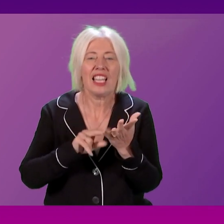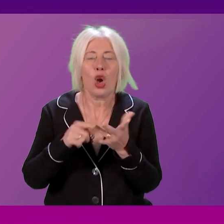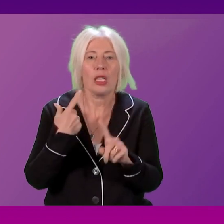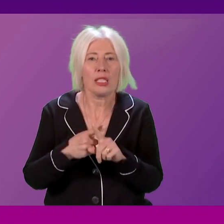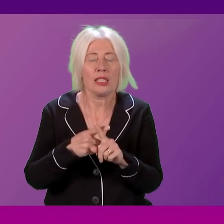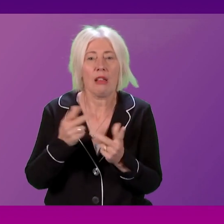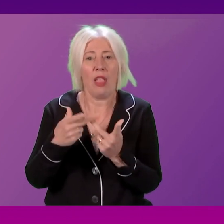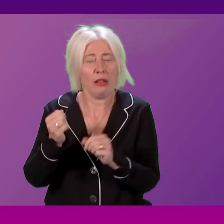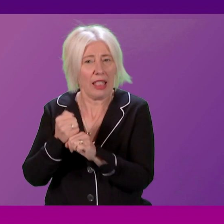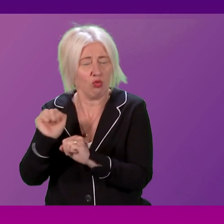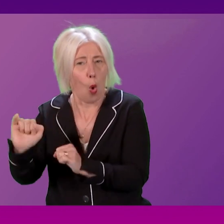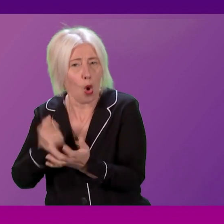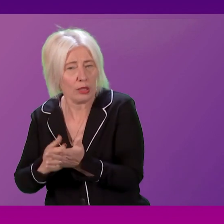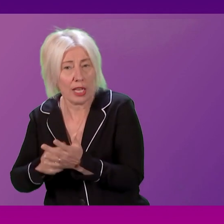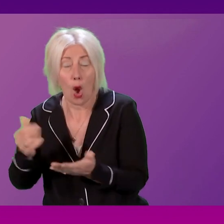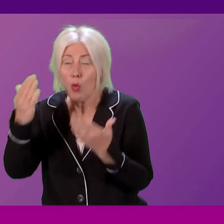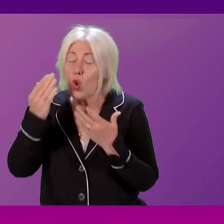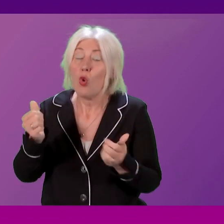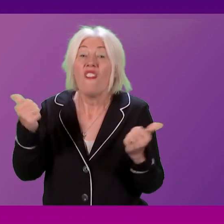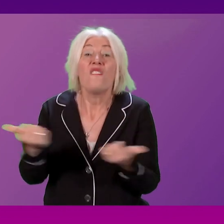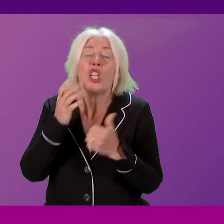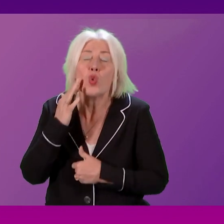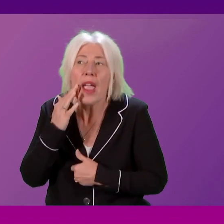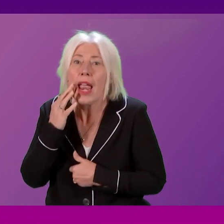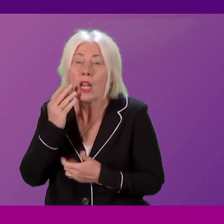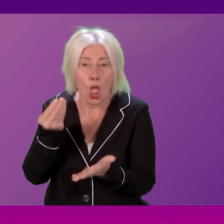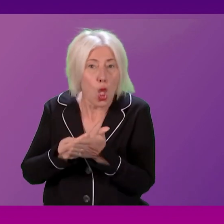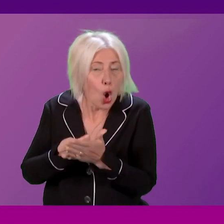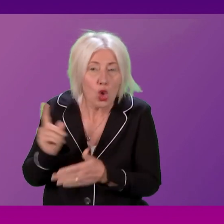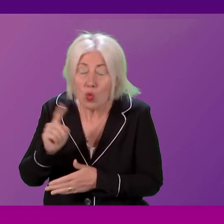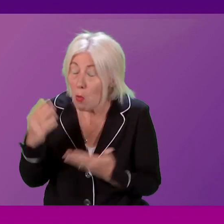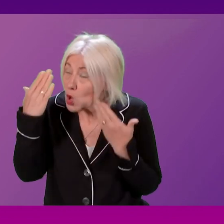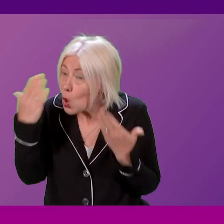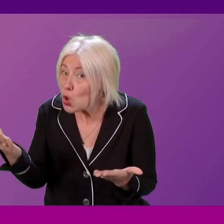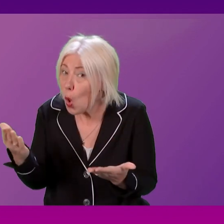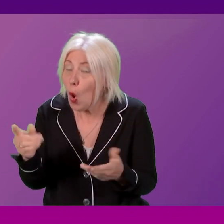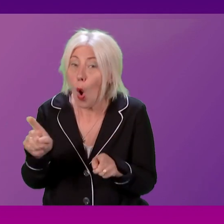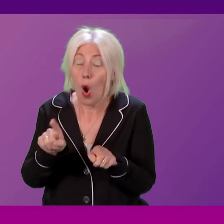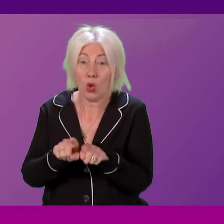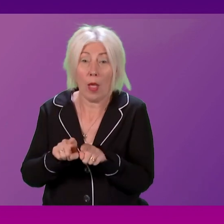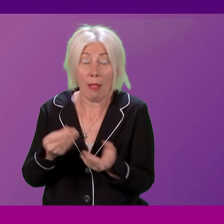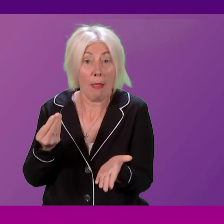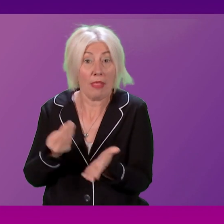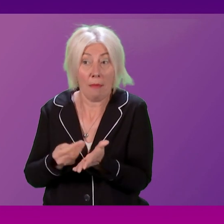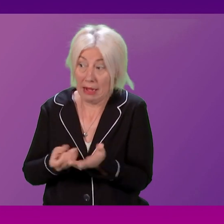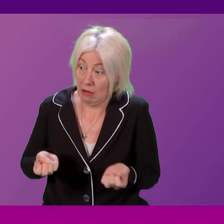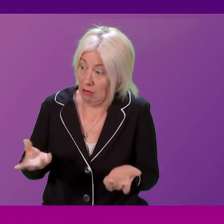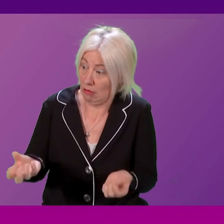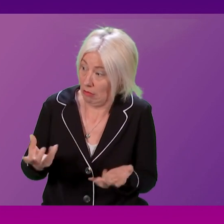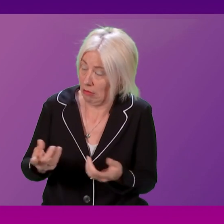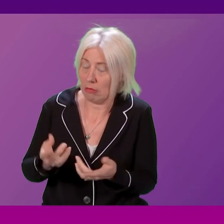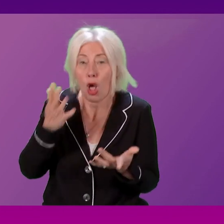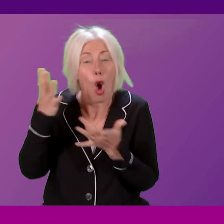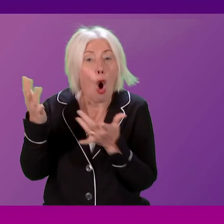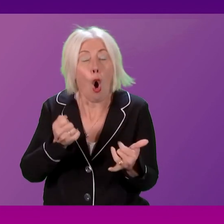when they'll be finished. We don't know what the final bill will be. And we don't know what's happened to all the money. The Auditor-General